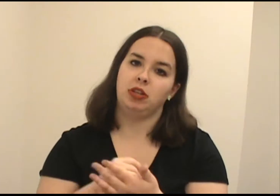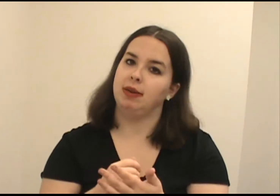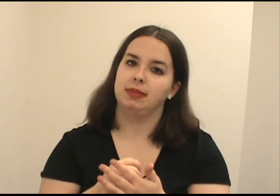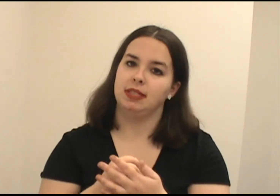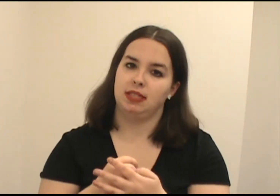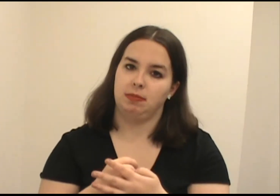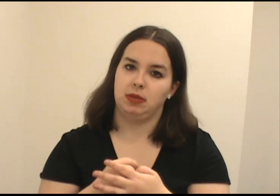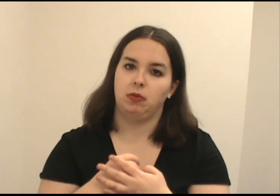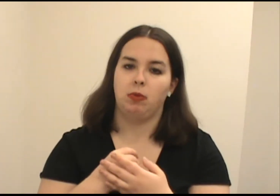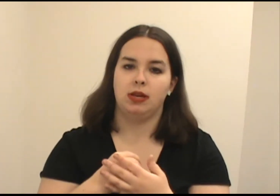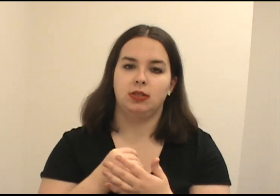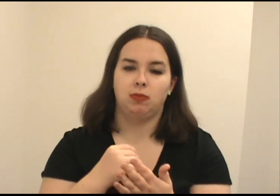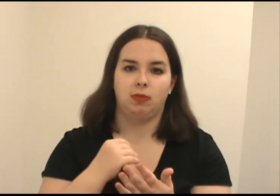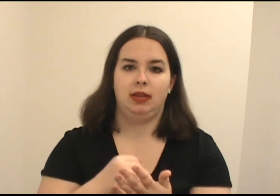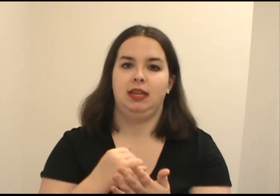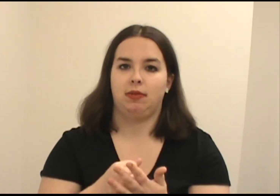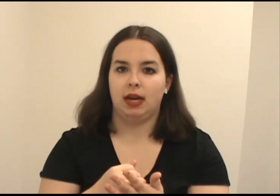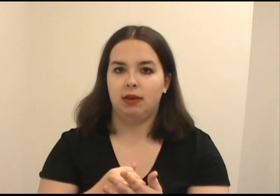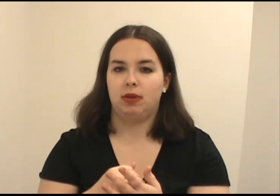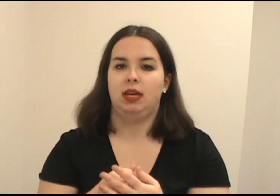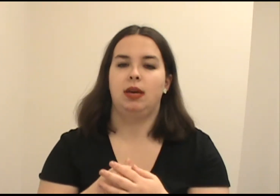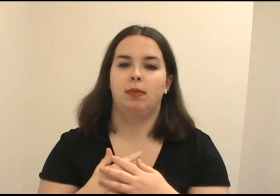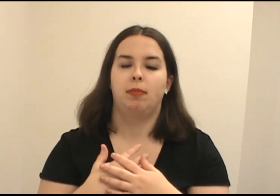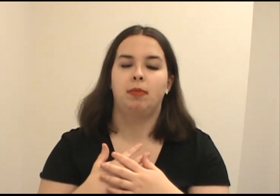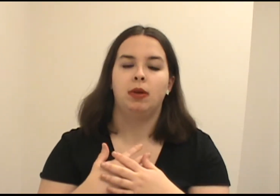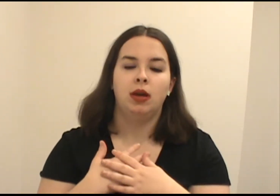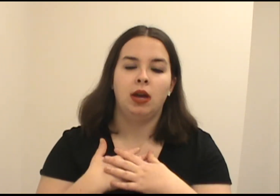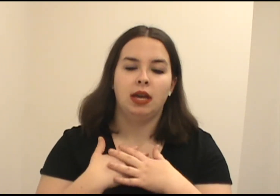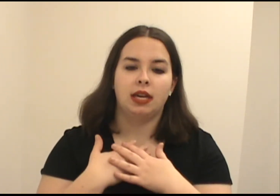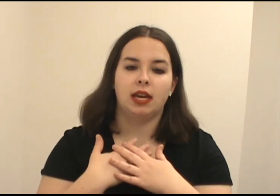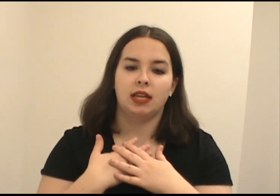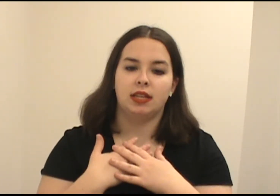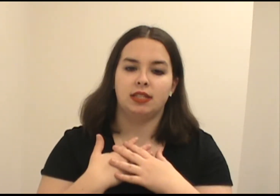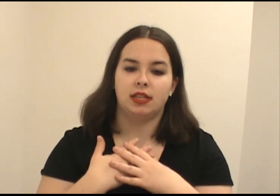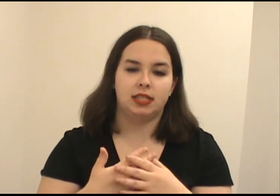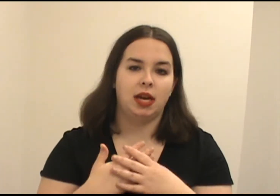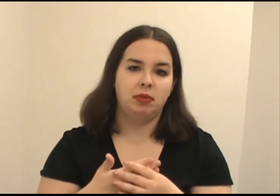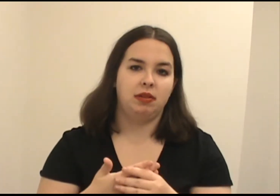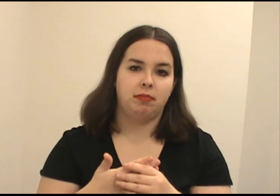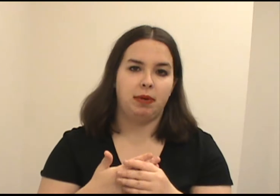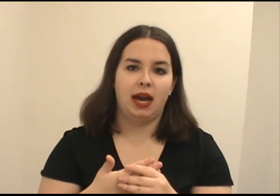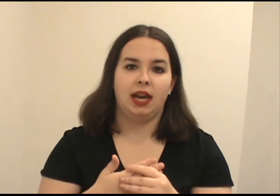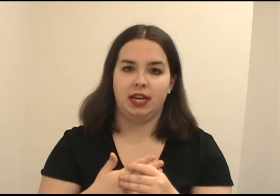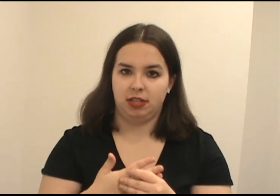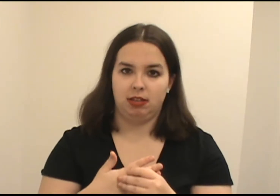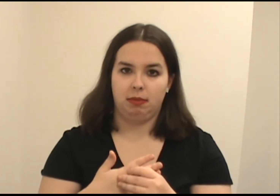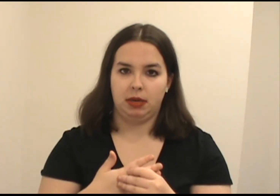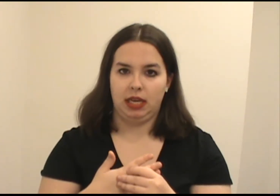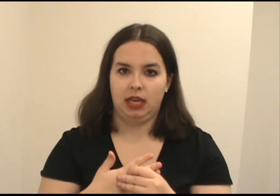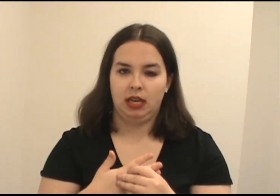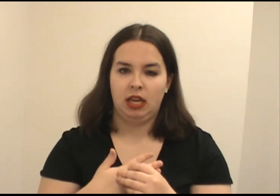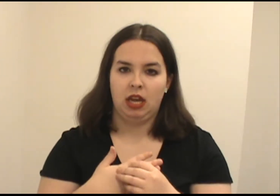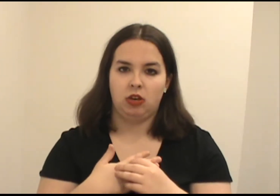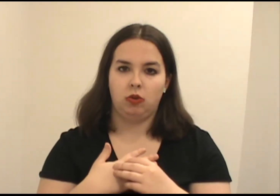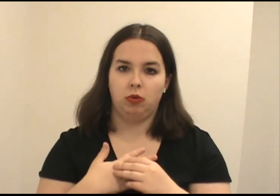James in this episode was really great with him getting this assignment by Agent Liberty to